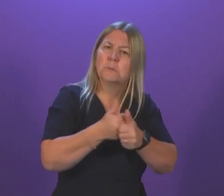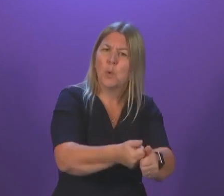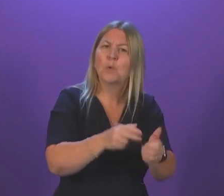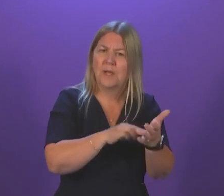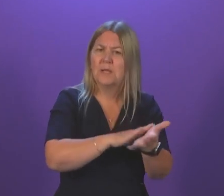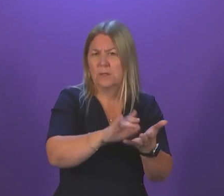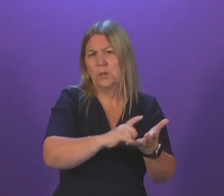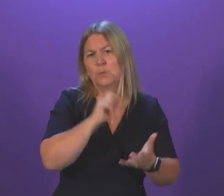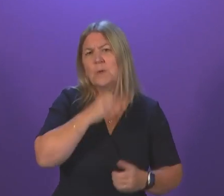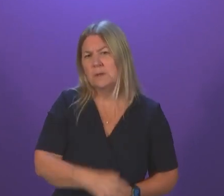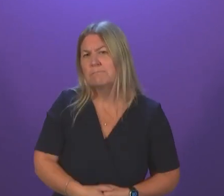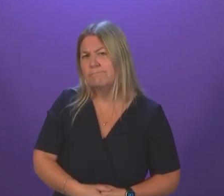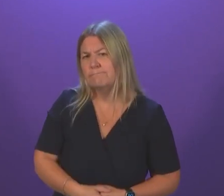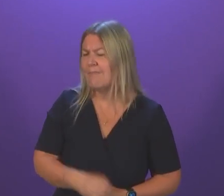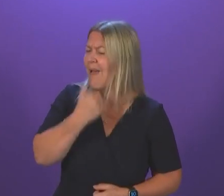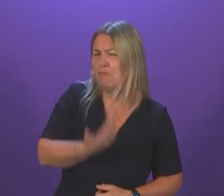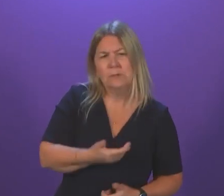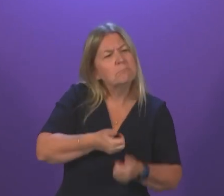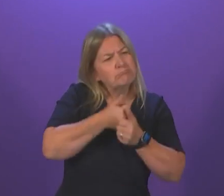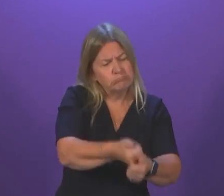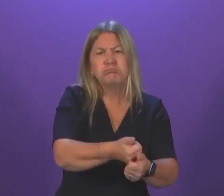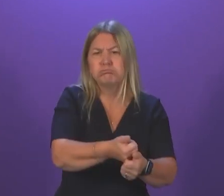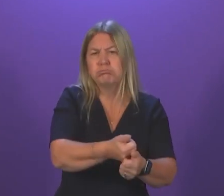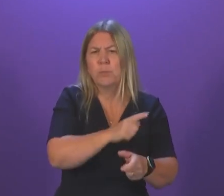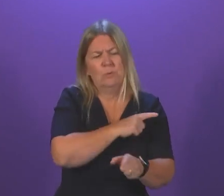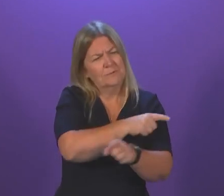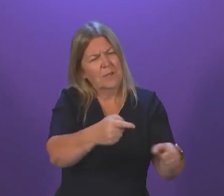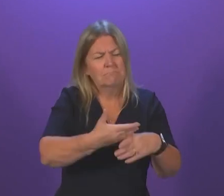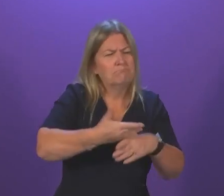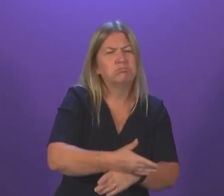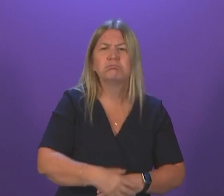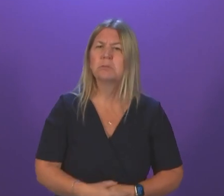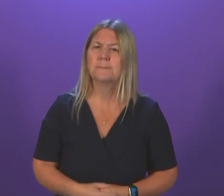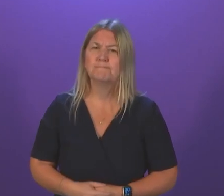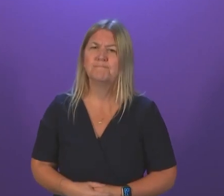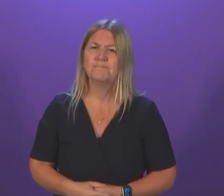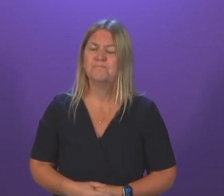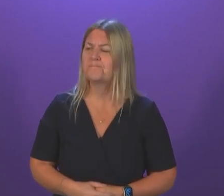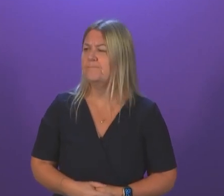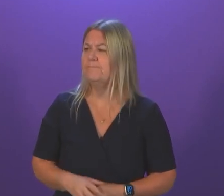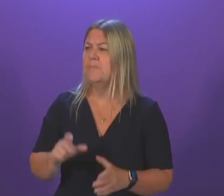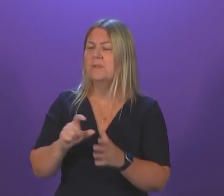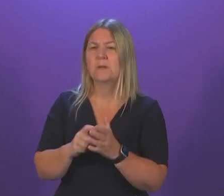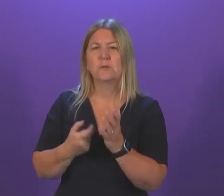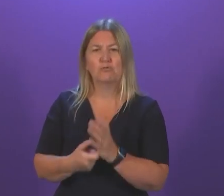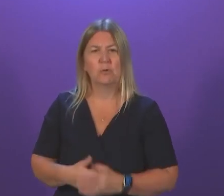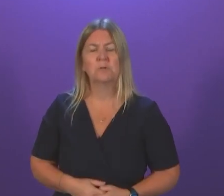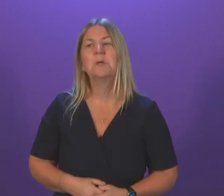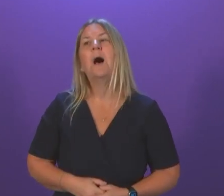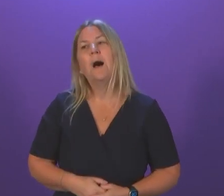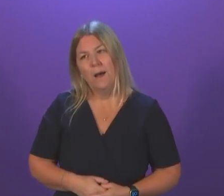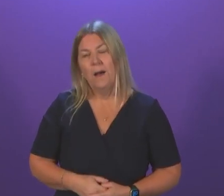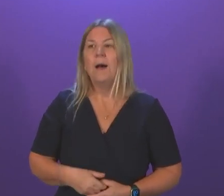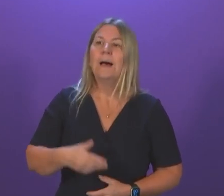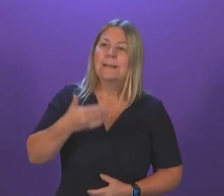and every single day to support those working so hard on the front line. Douglas Ross. The Prime Minister has now talked about both her answers,